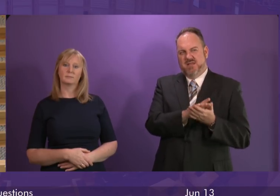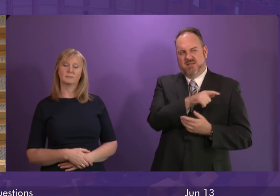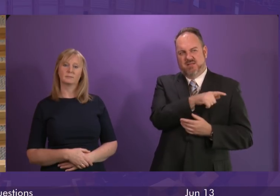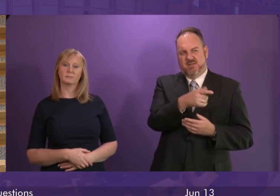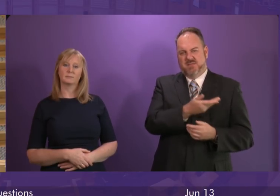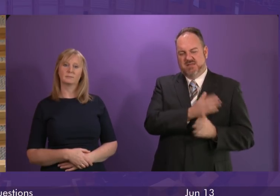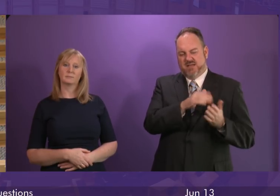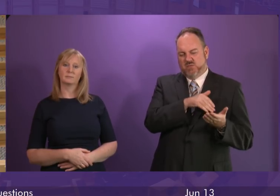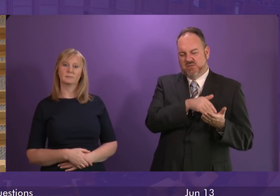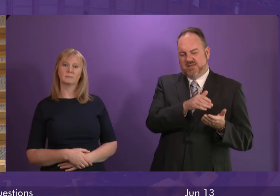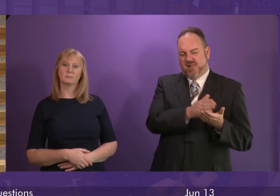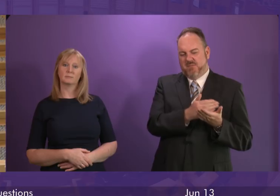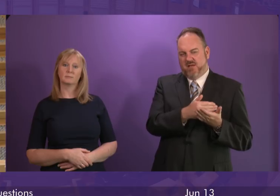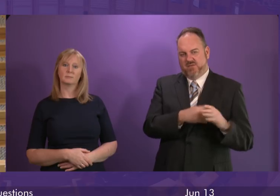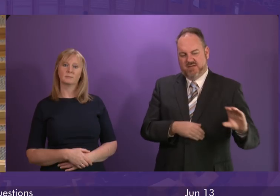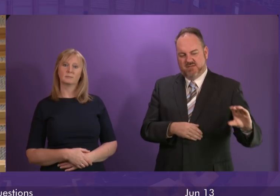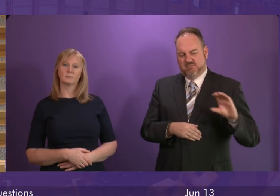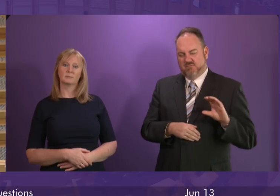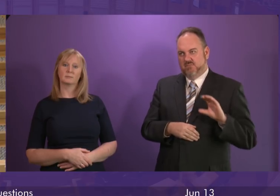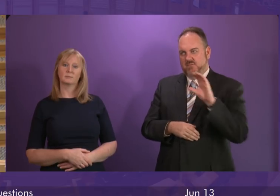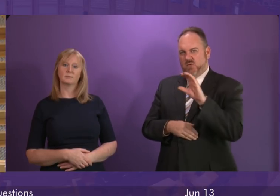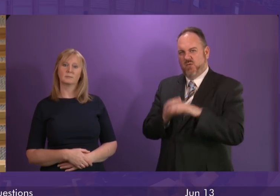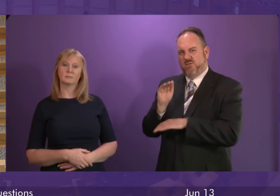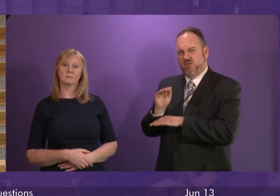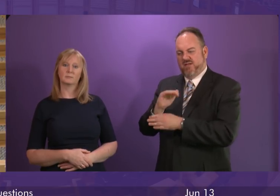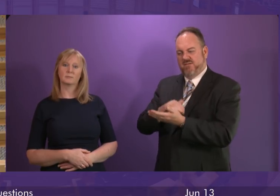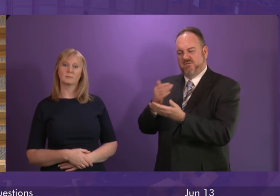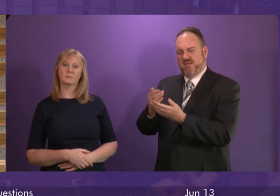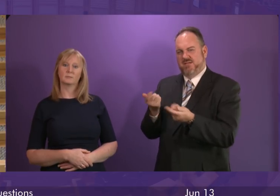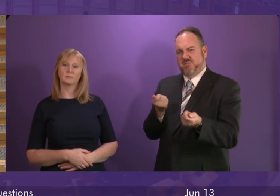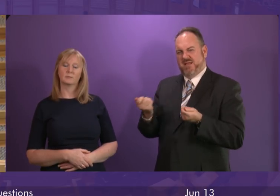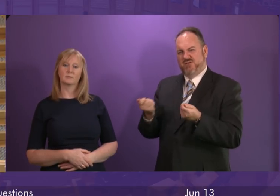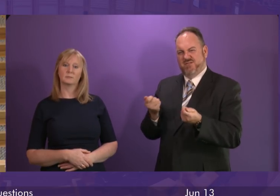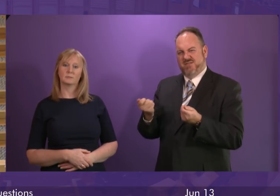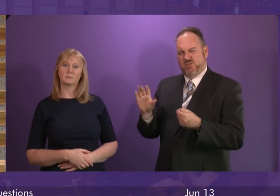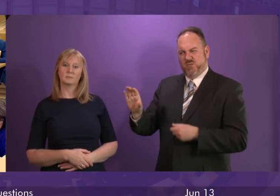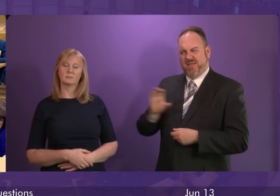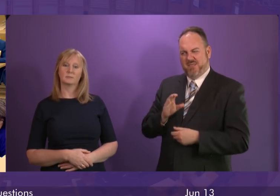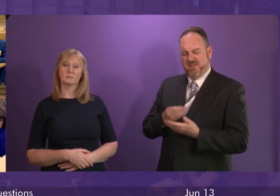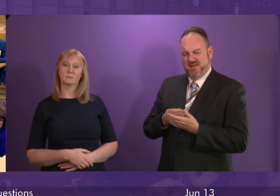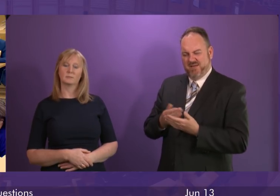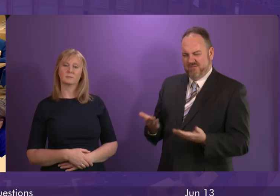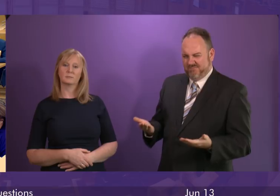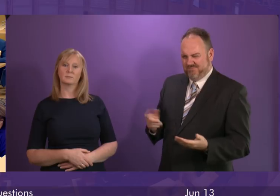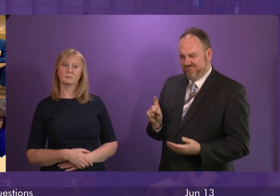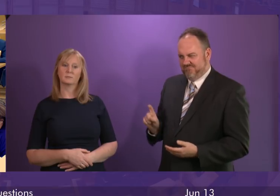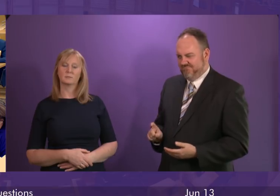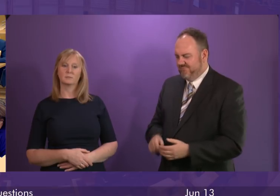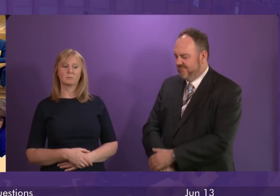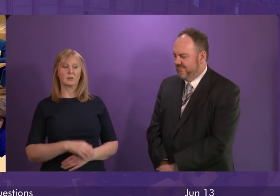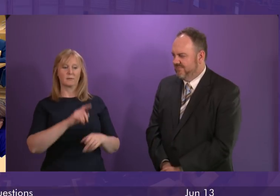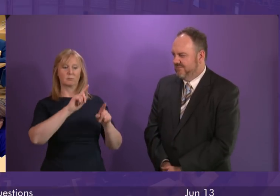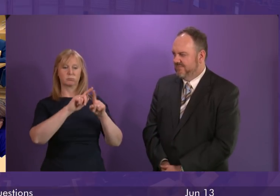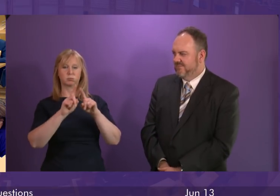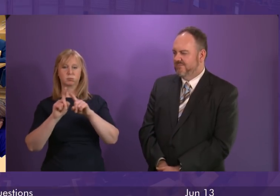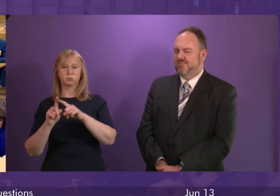business often to foreign fund managers in order to get support under the Scottish Growth Scheme? First Minister. There is a range